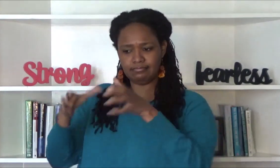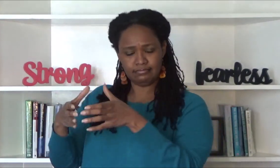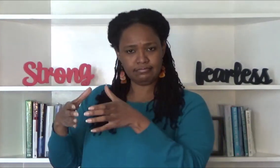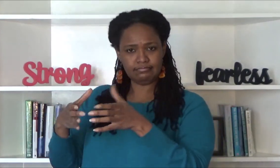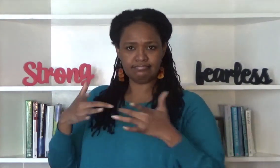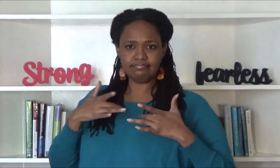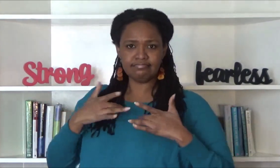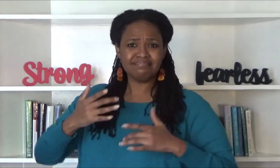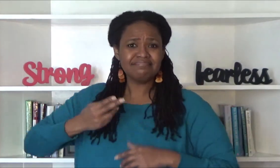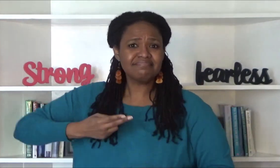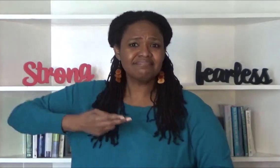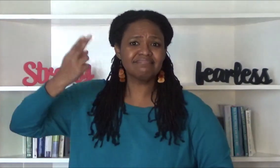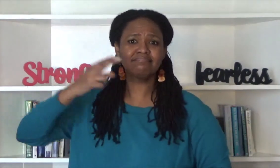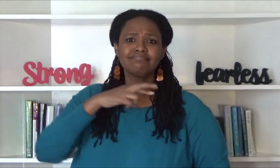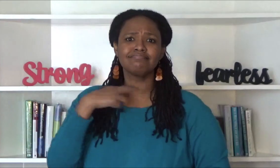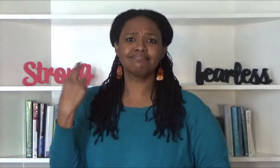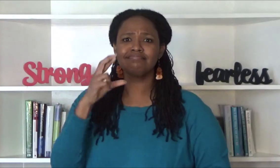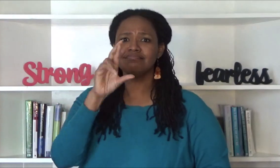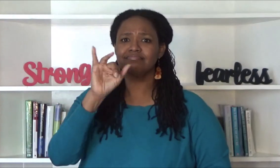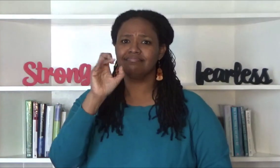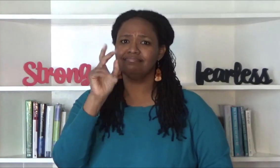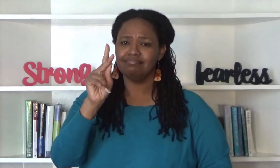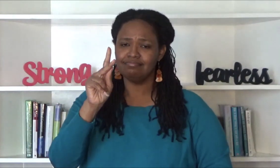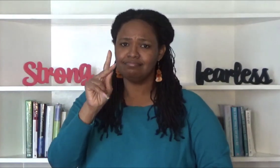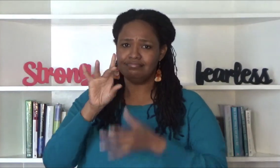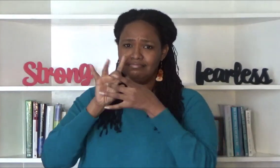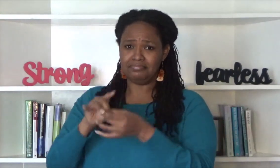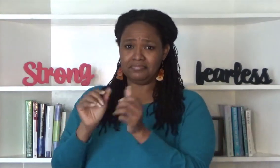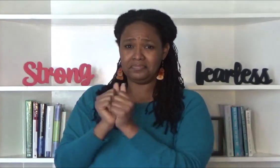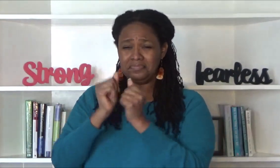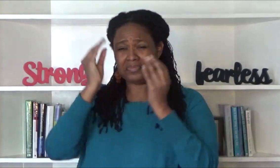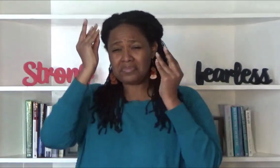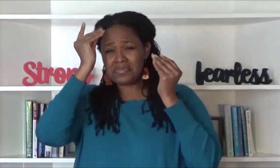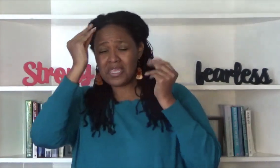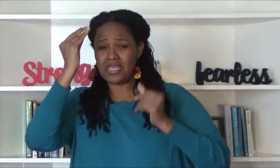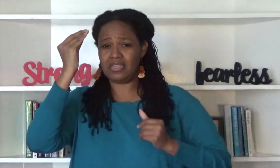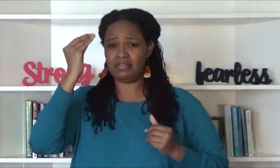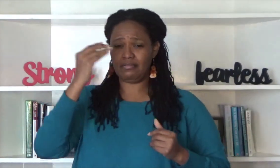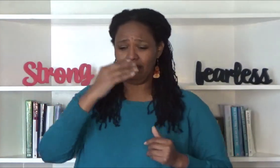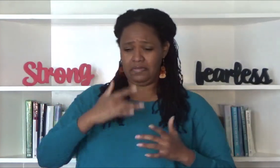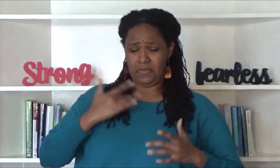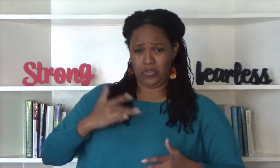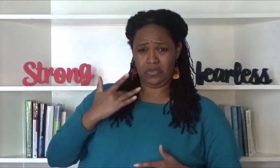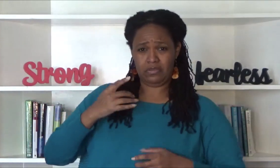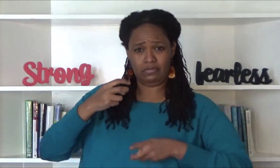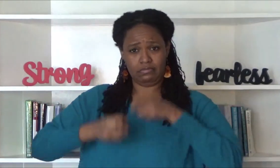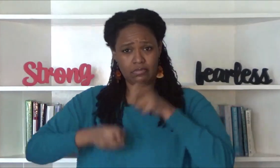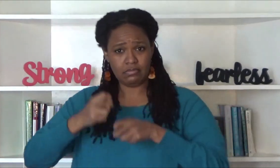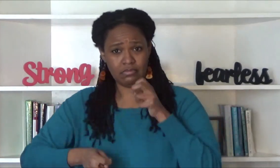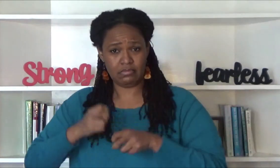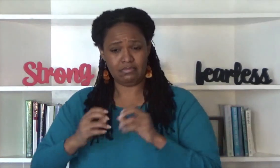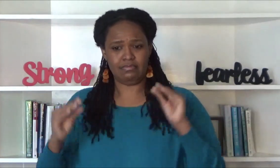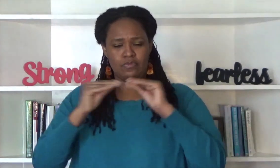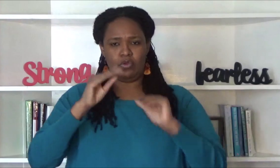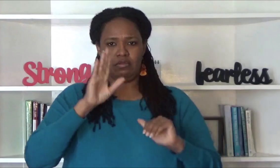hard of hearing community are at a higher risk for mental and emotional problems than the general